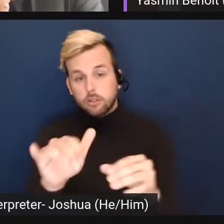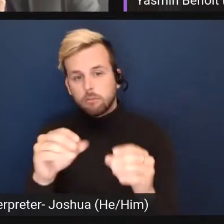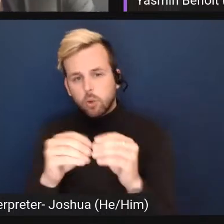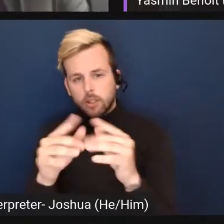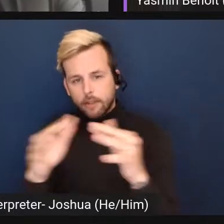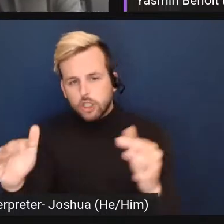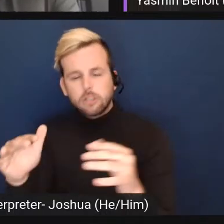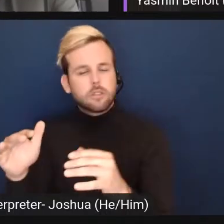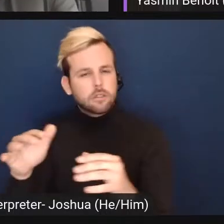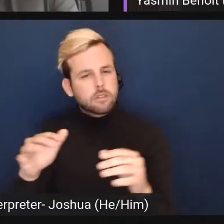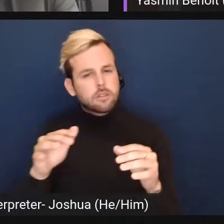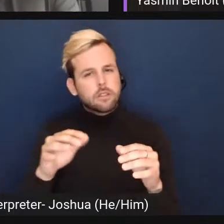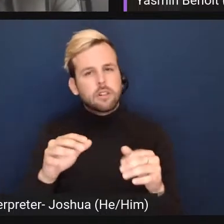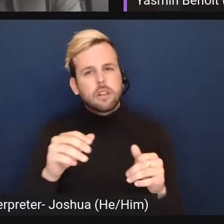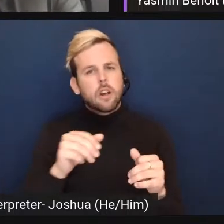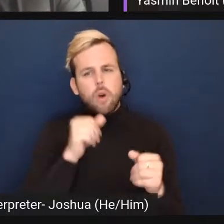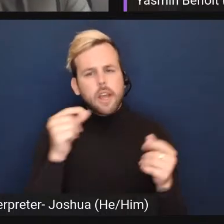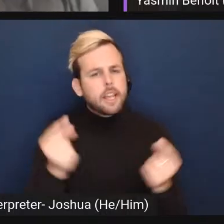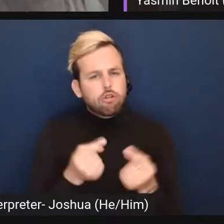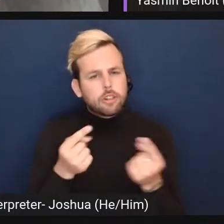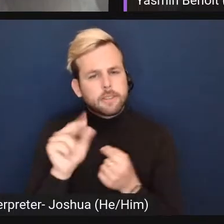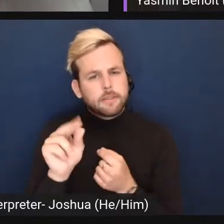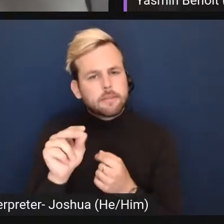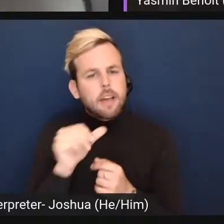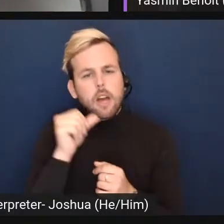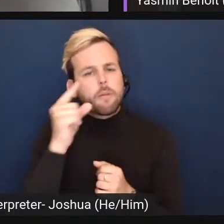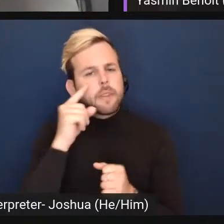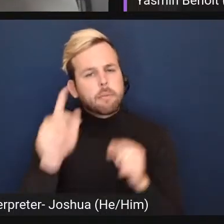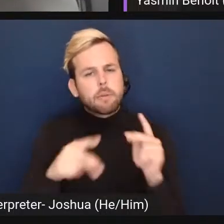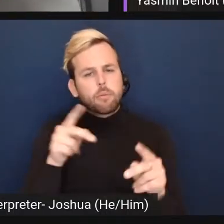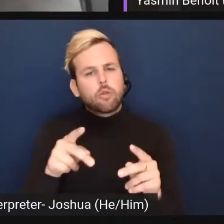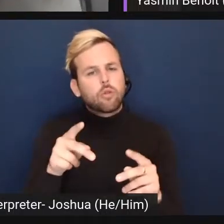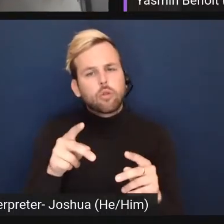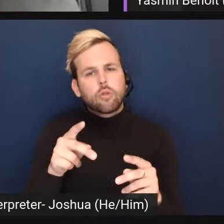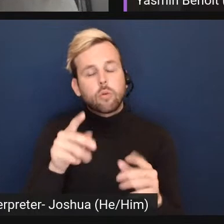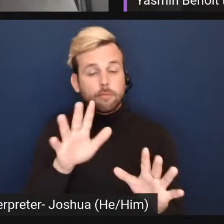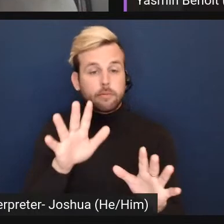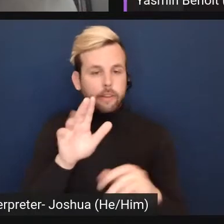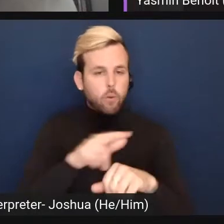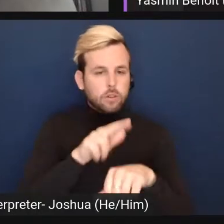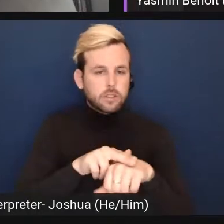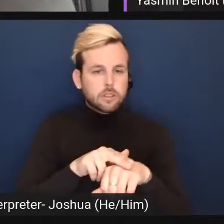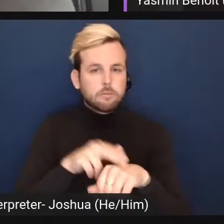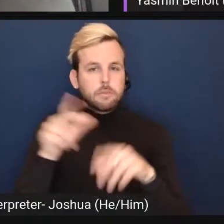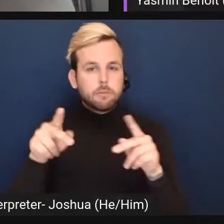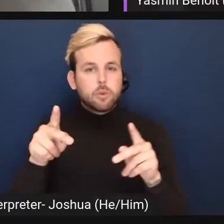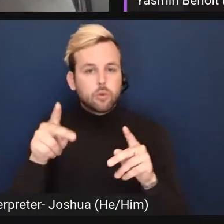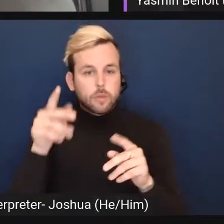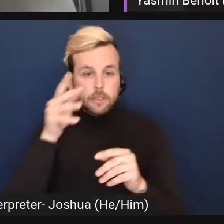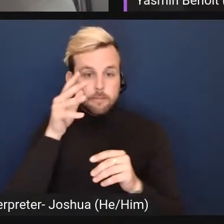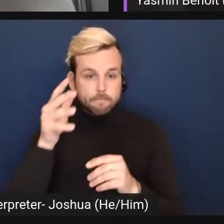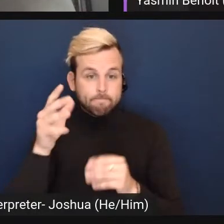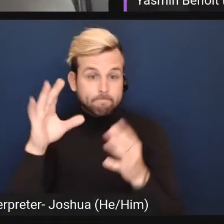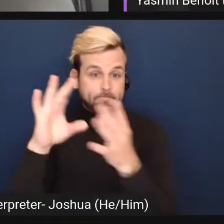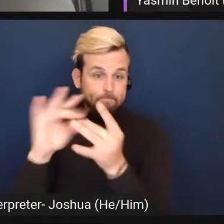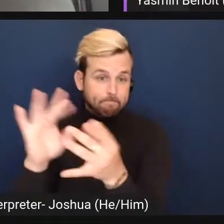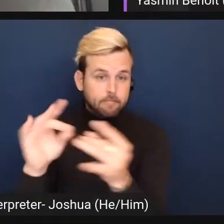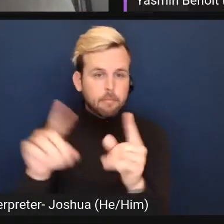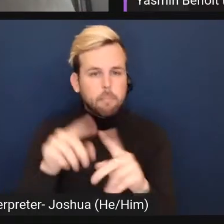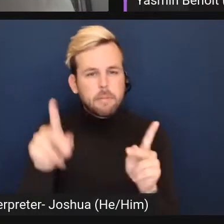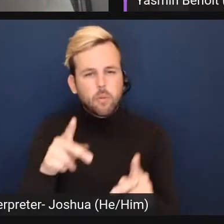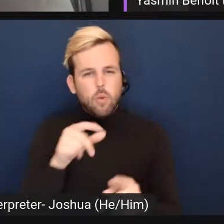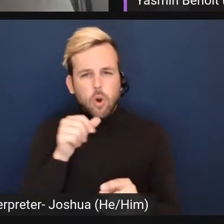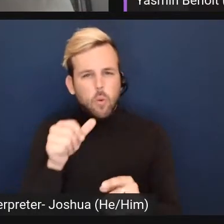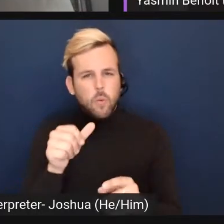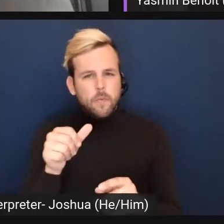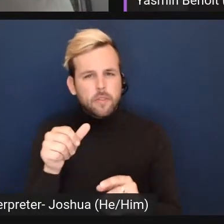going to be a hindrance. I don't think that people take it. I mean, of course, there's going to be outliers, but I don't think that people are going to take it as far